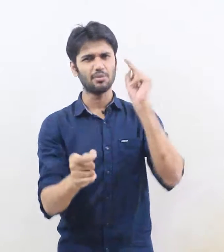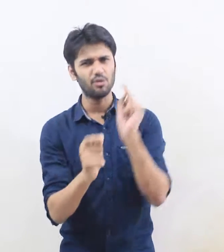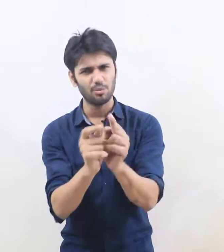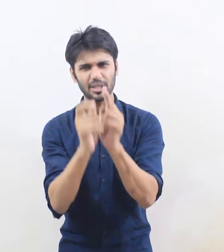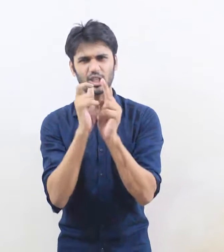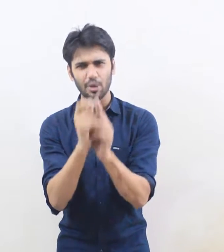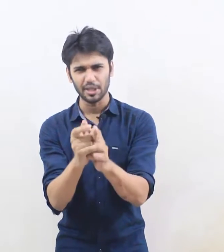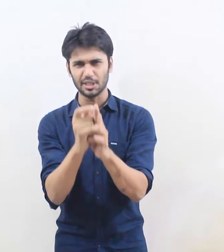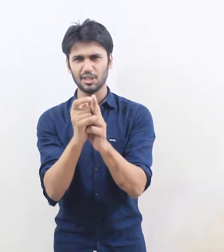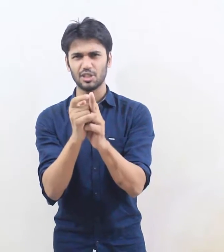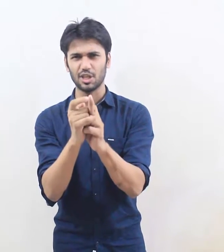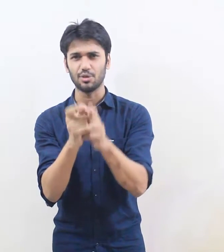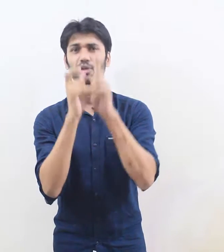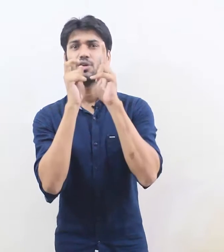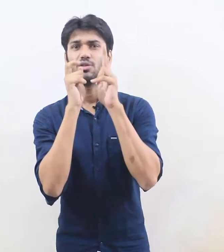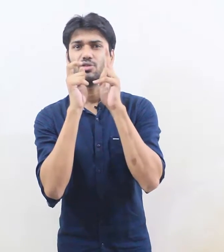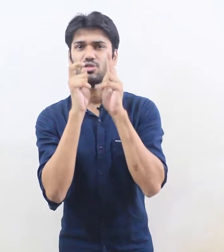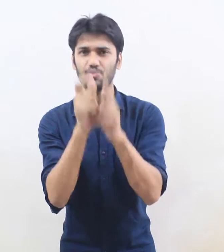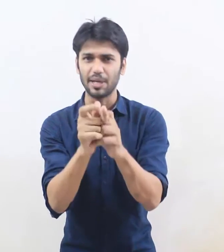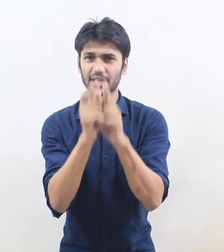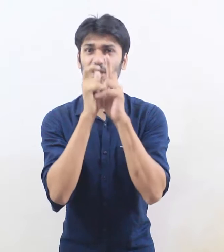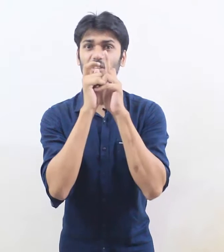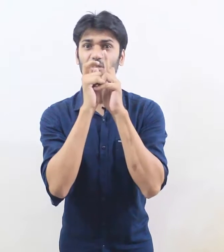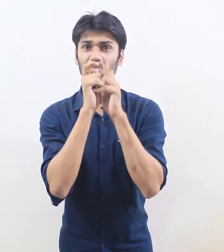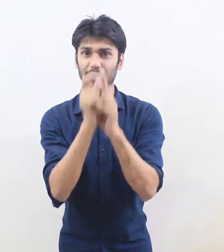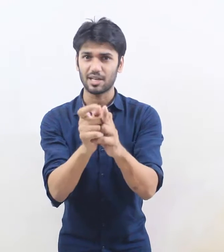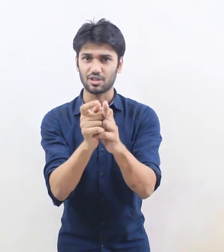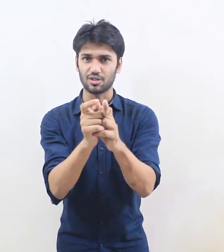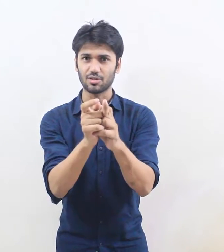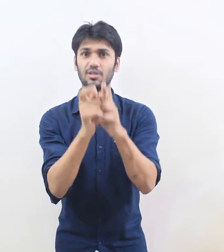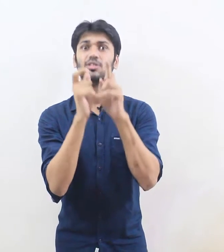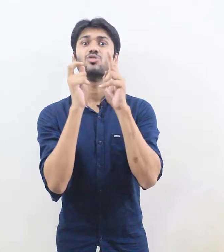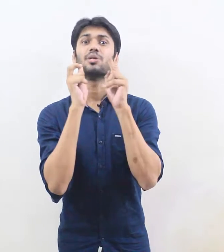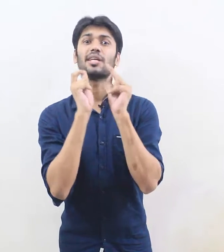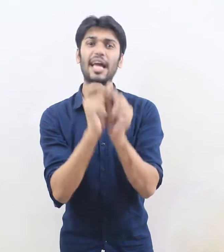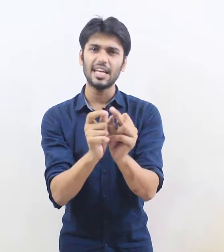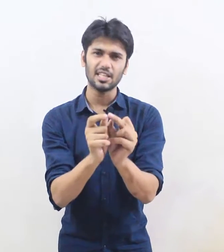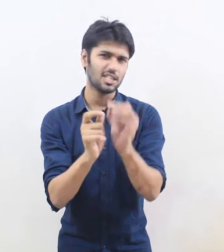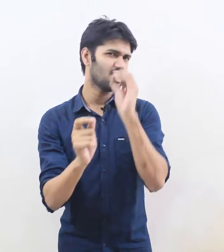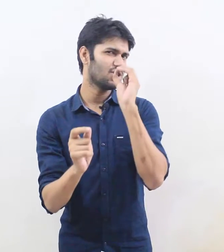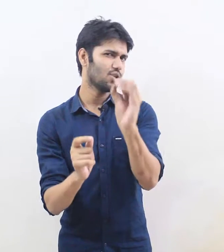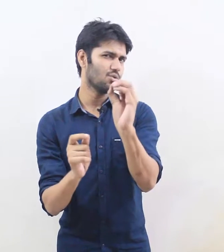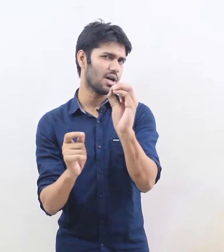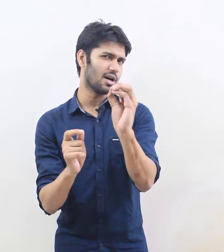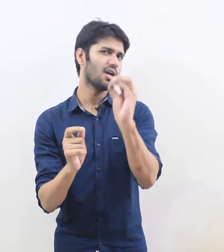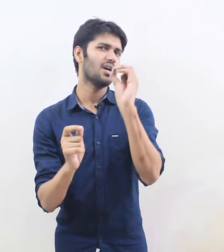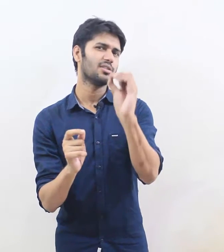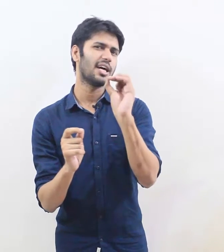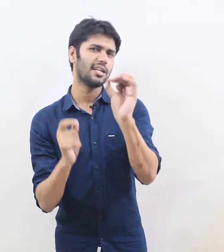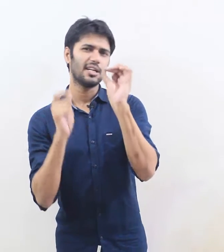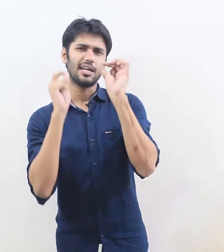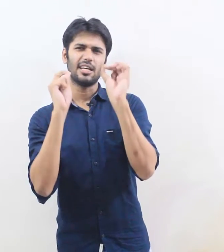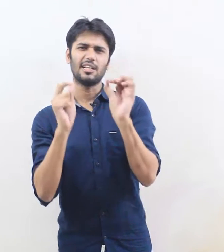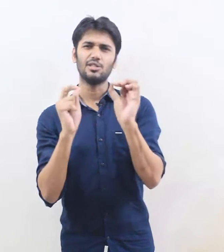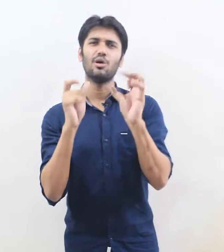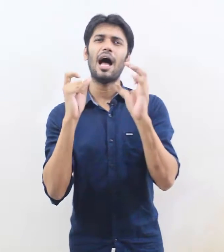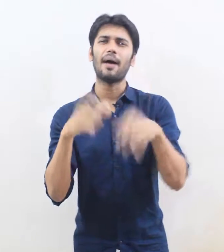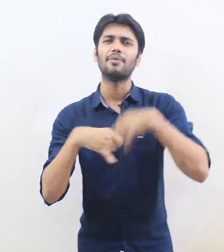you will be going to speak better speak English sooner than you have